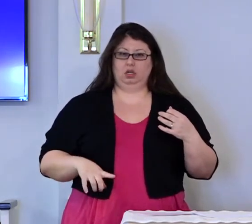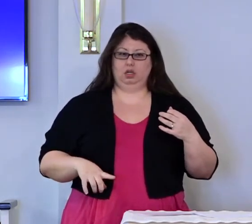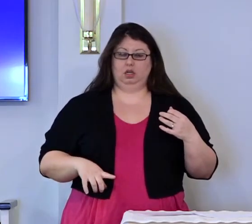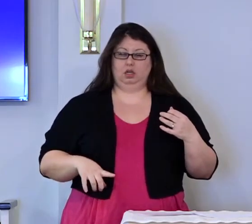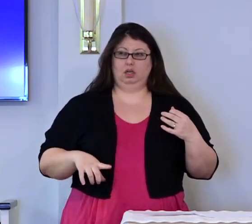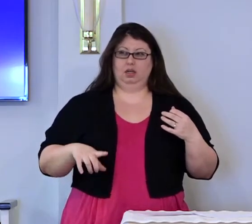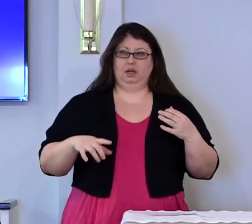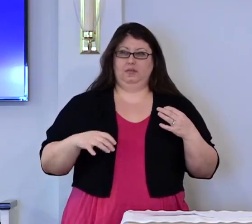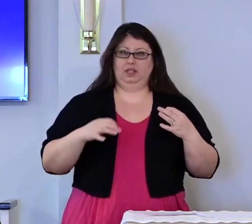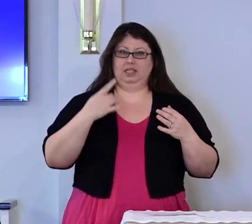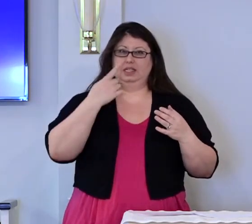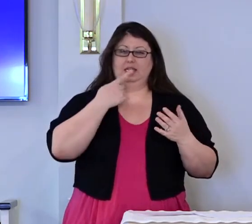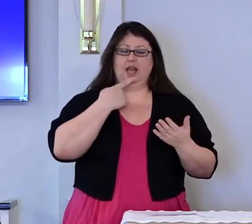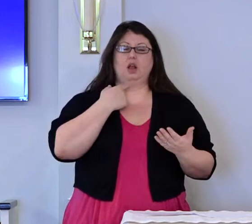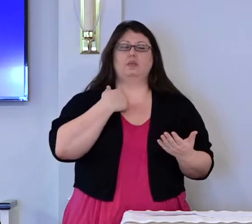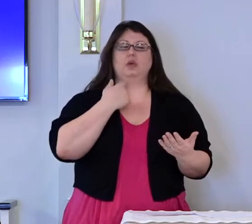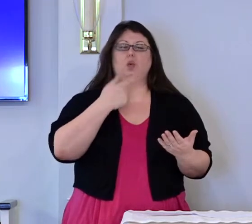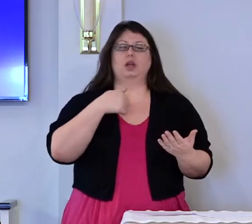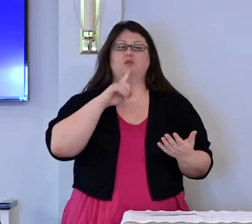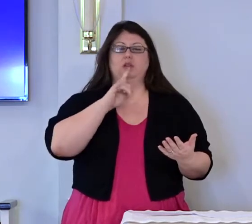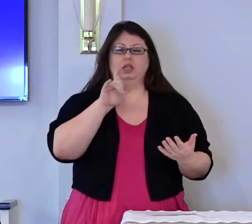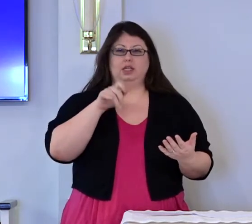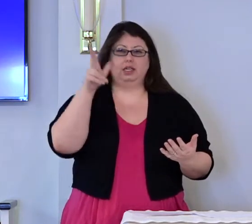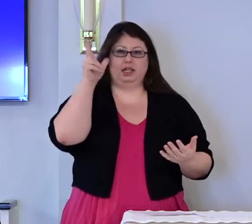tell me what I need to hear.